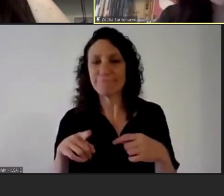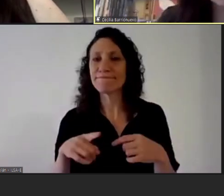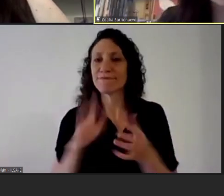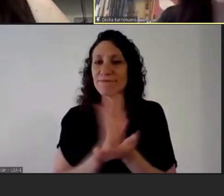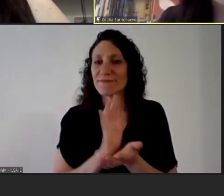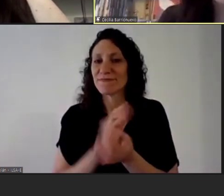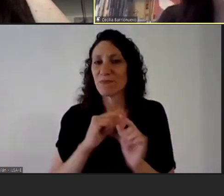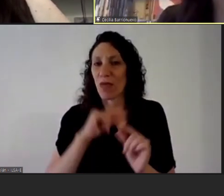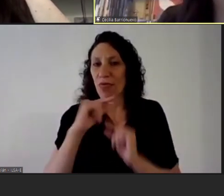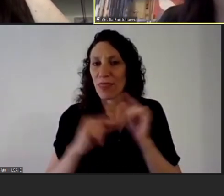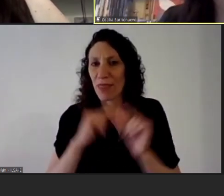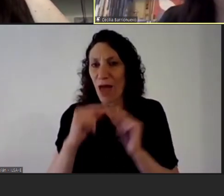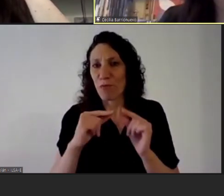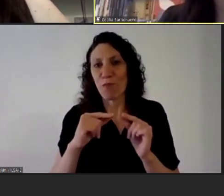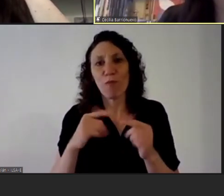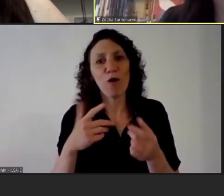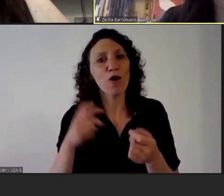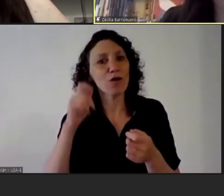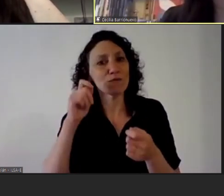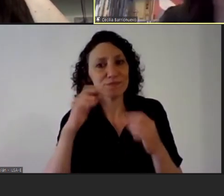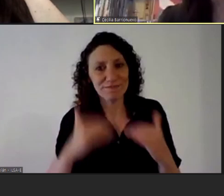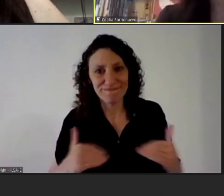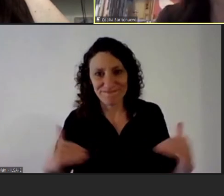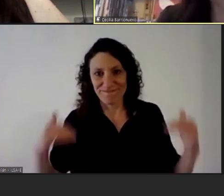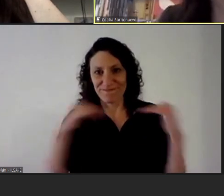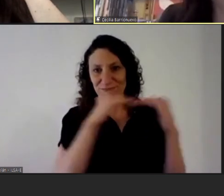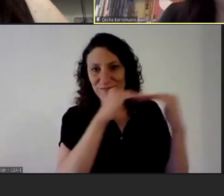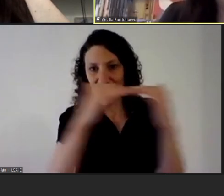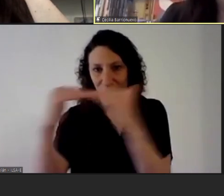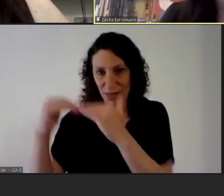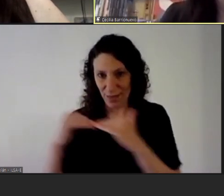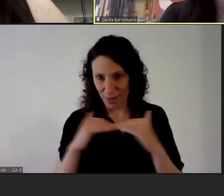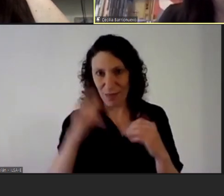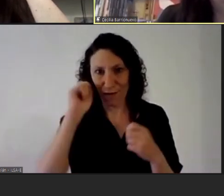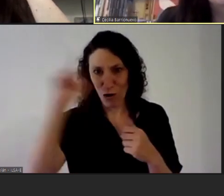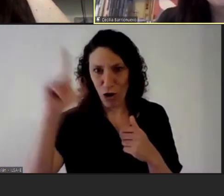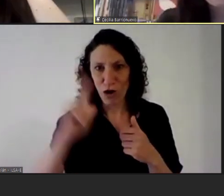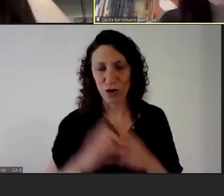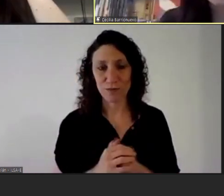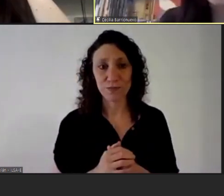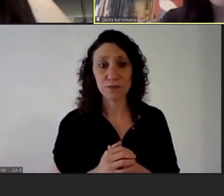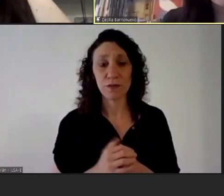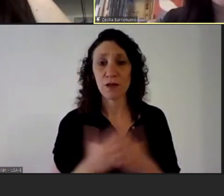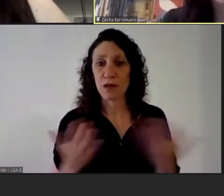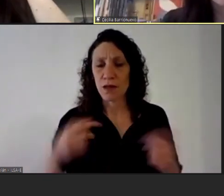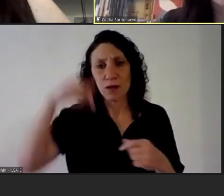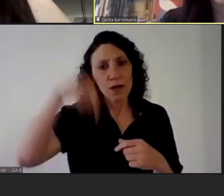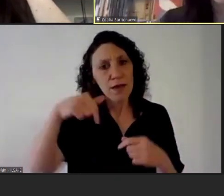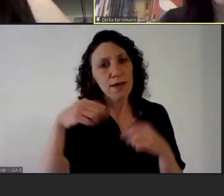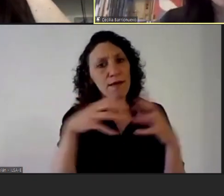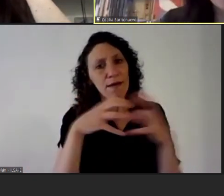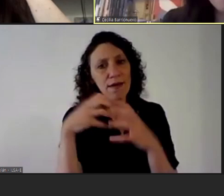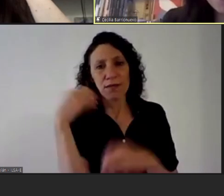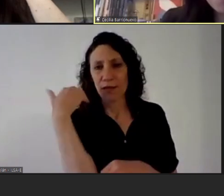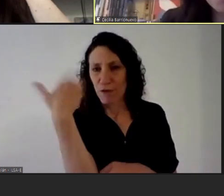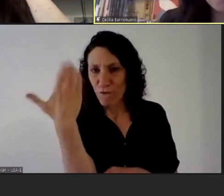that we will continue building more spaces for equality and to